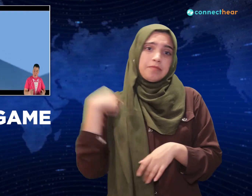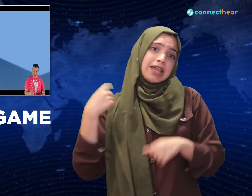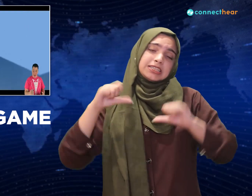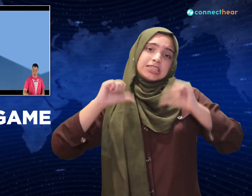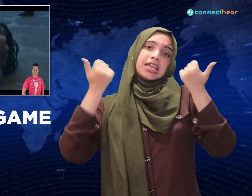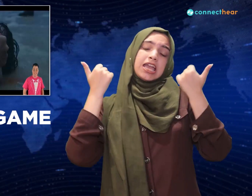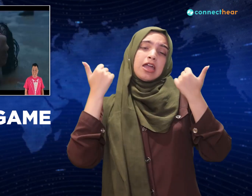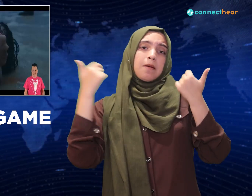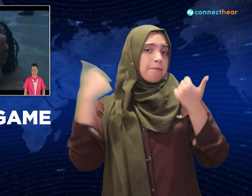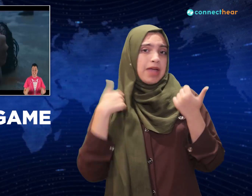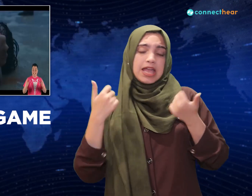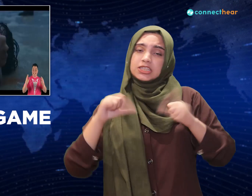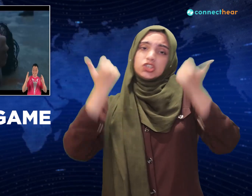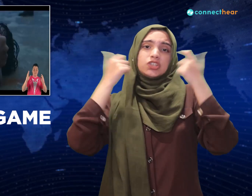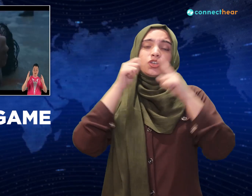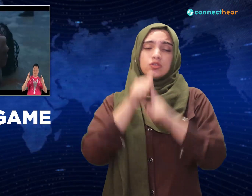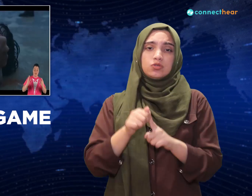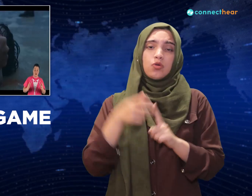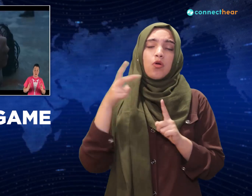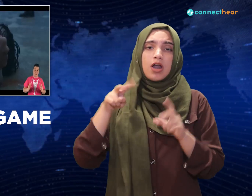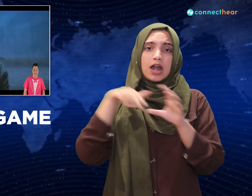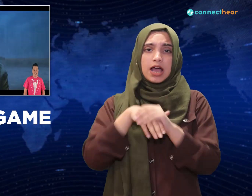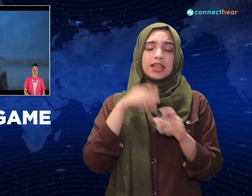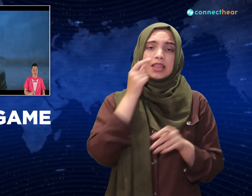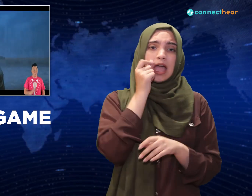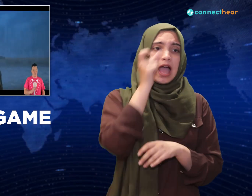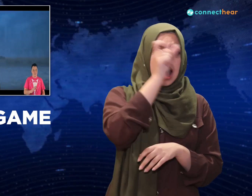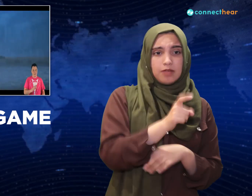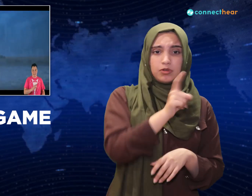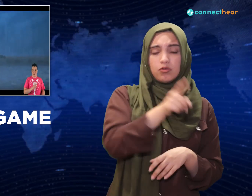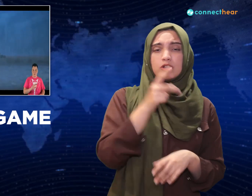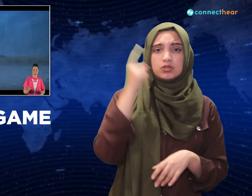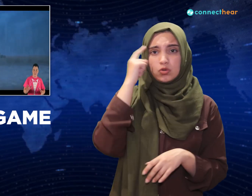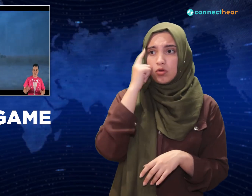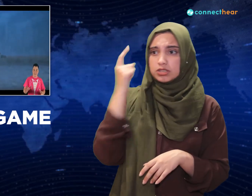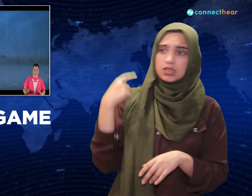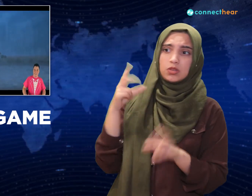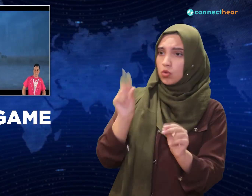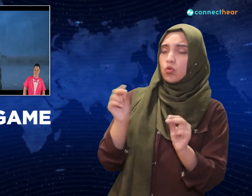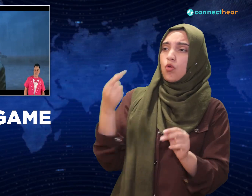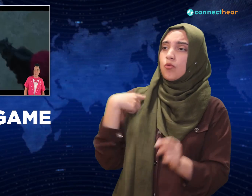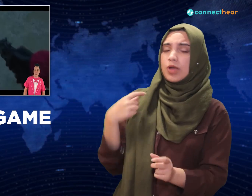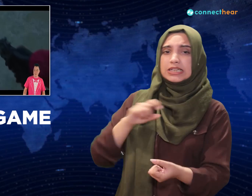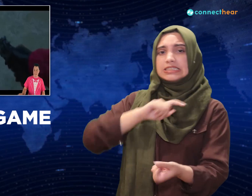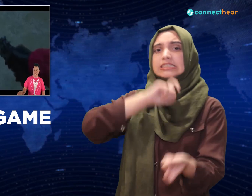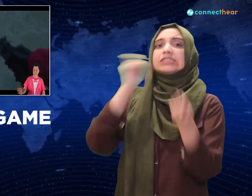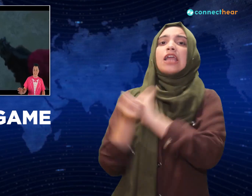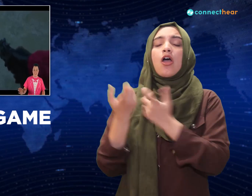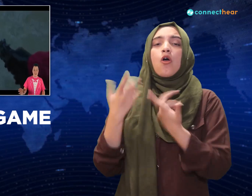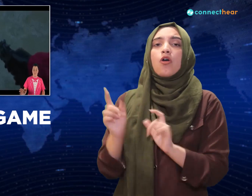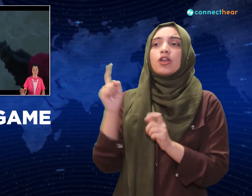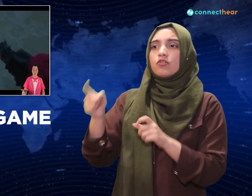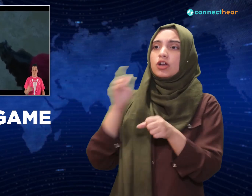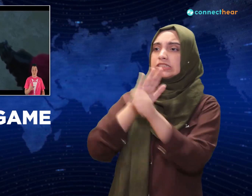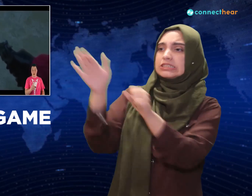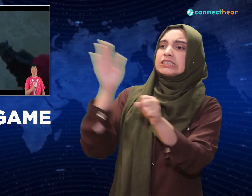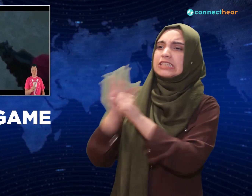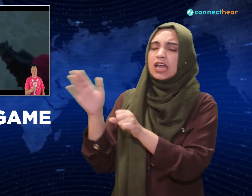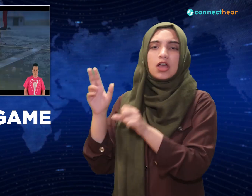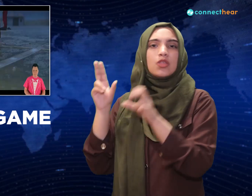bam, does not kill his friend though. And so as Gyeon walks to the end zone, looks like he's gonna be the winner. But